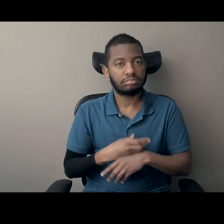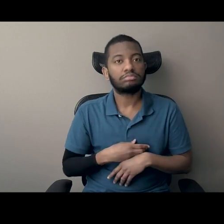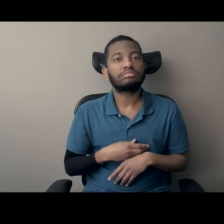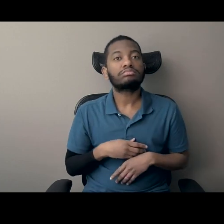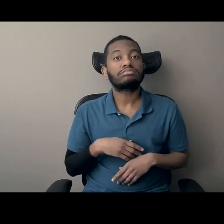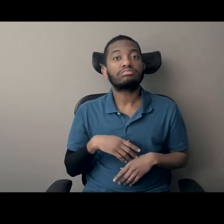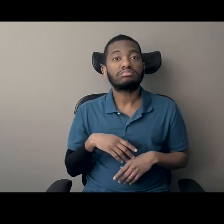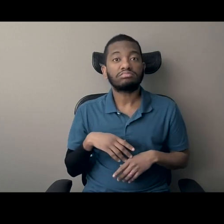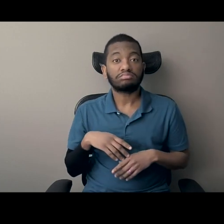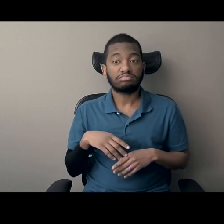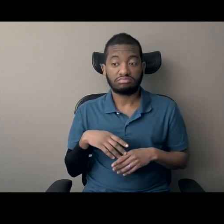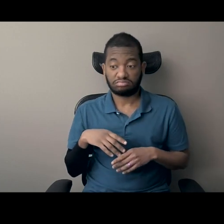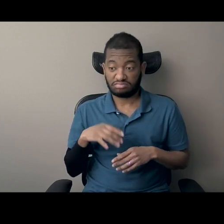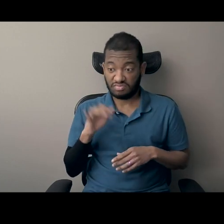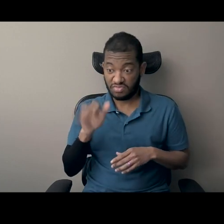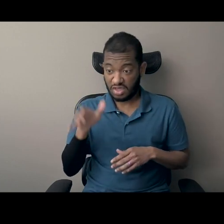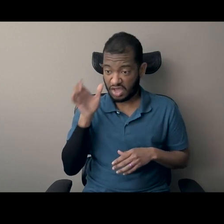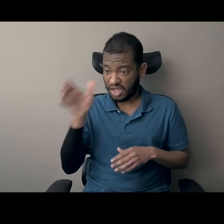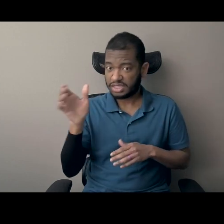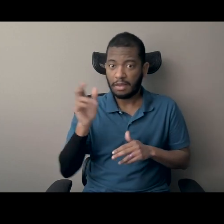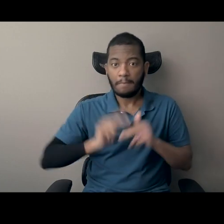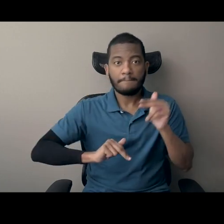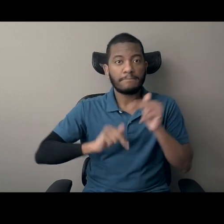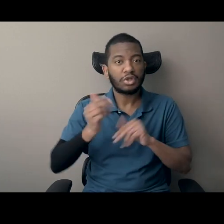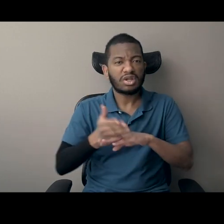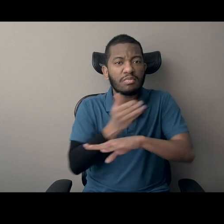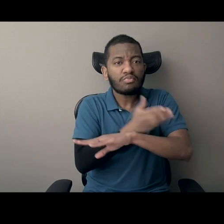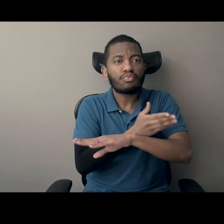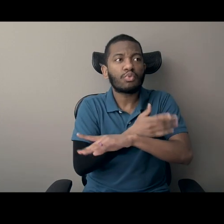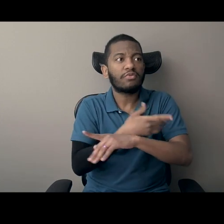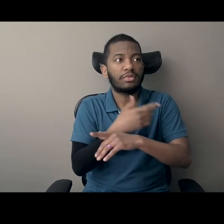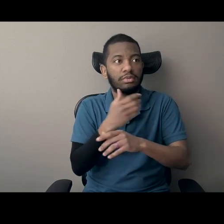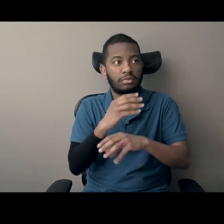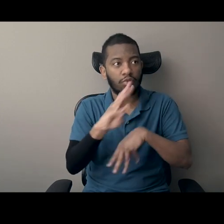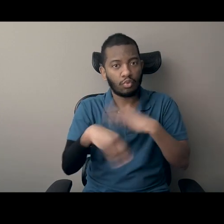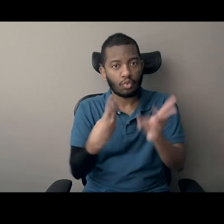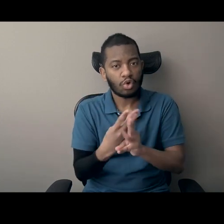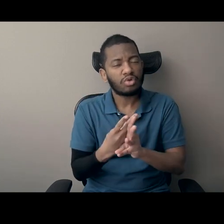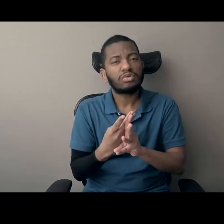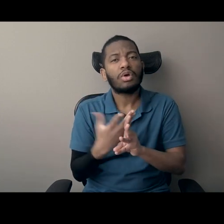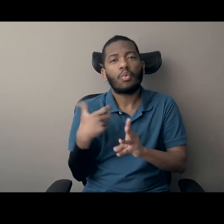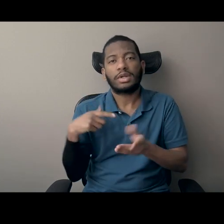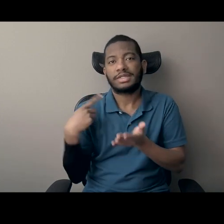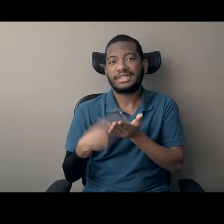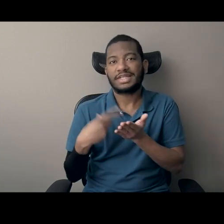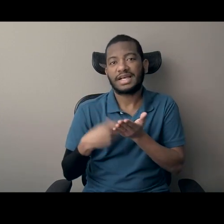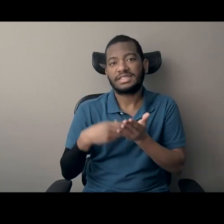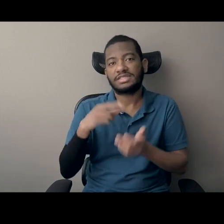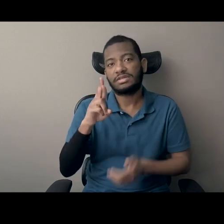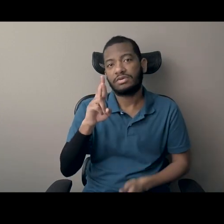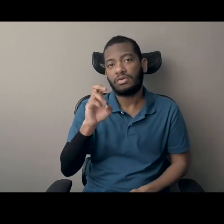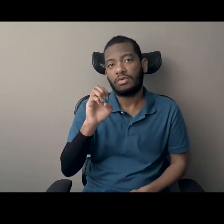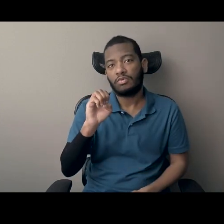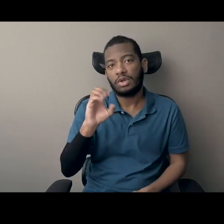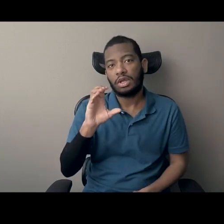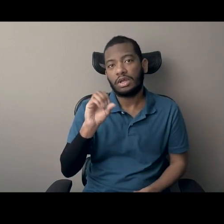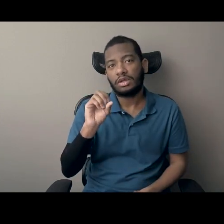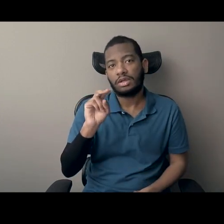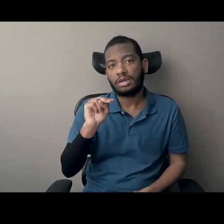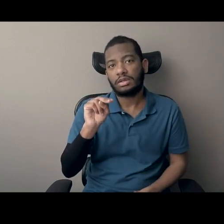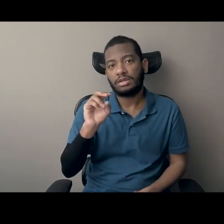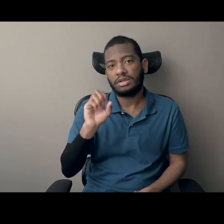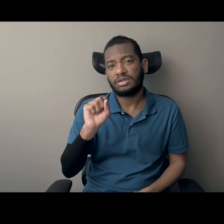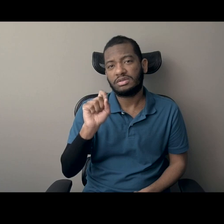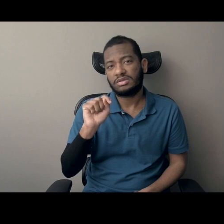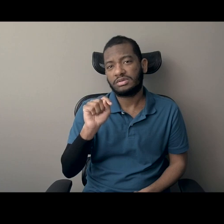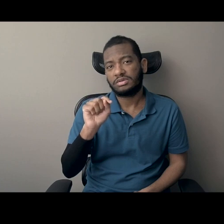building a better world, let's start talking about Reconstruction, the era of emancipation during and after the Civil